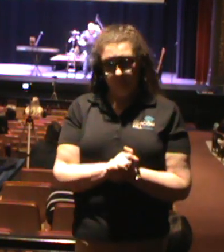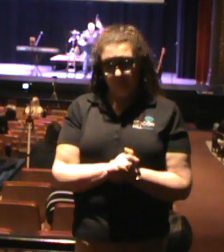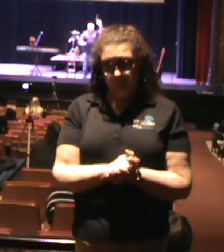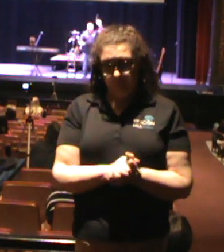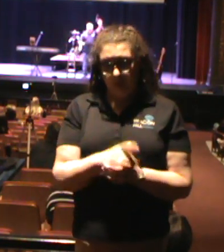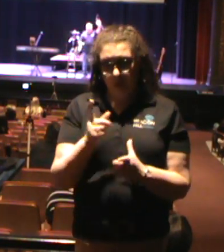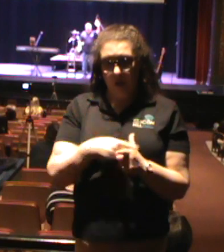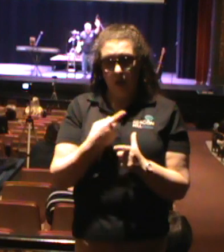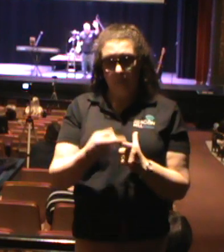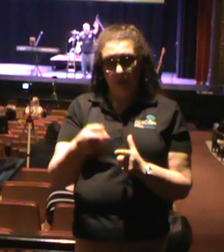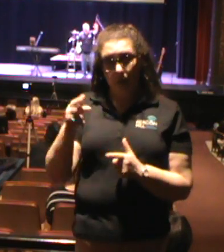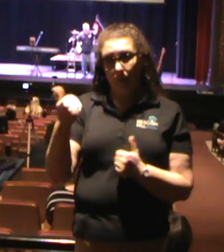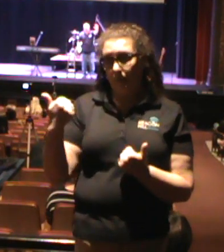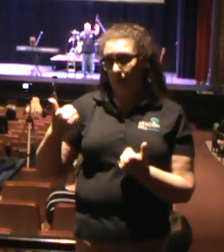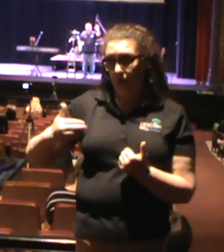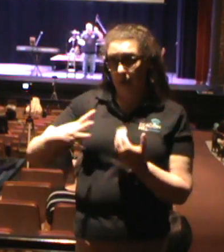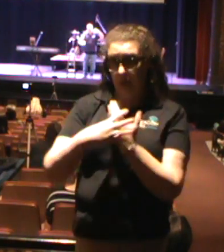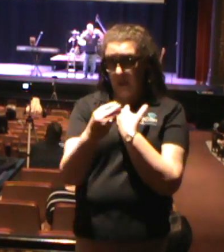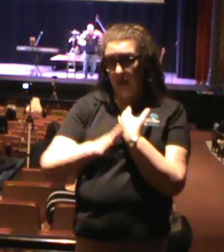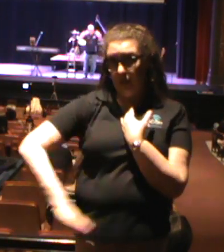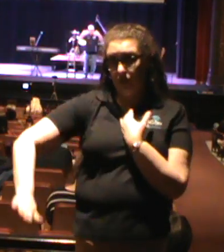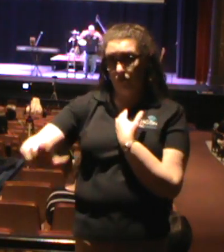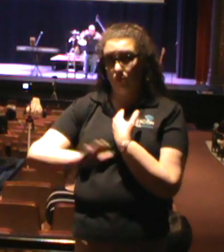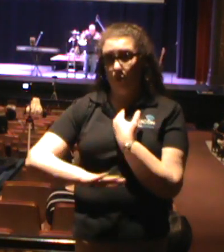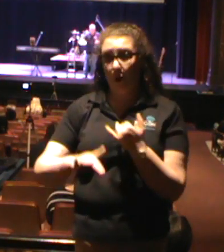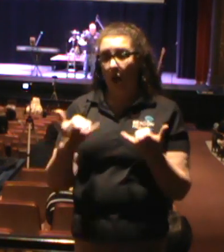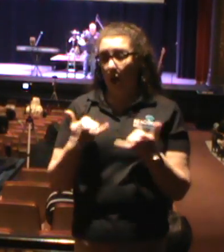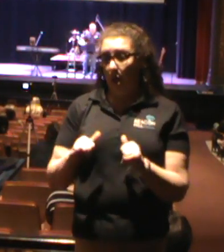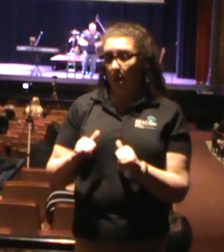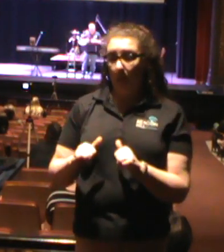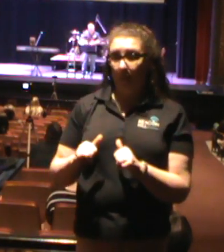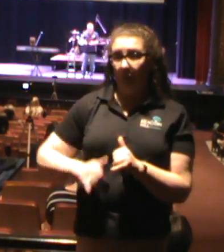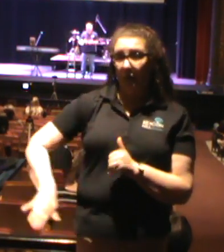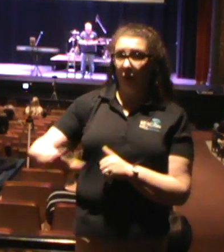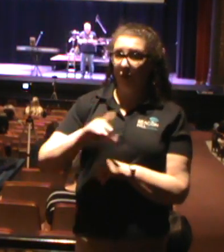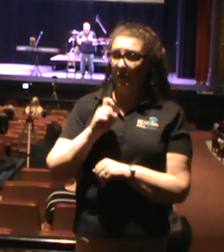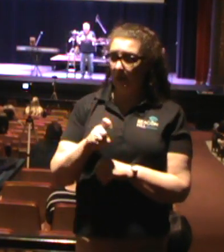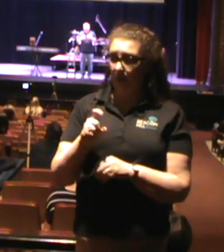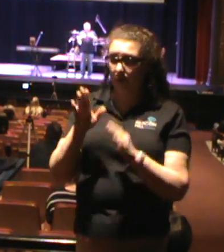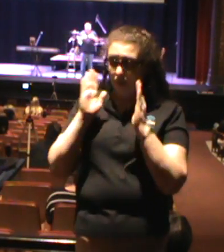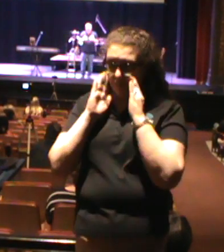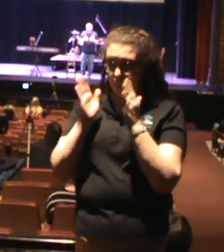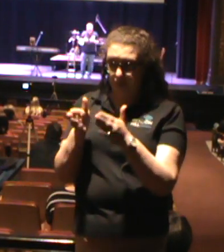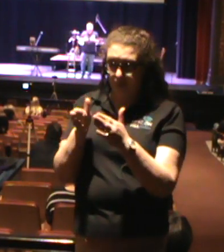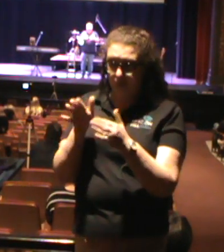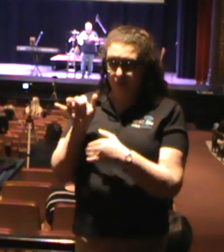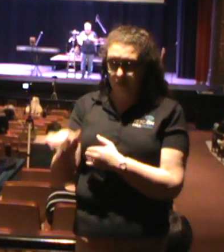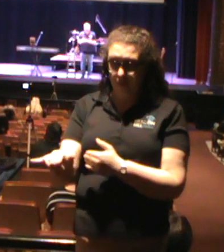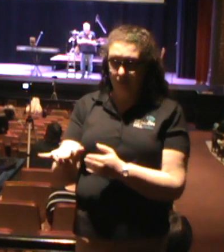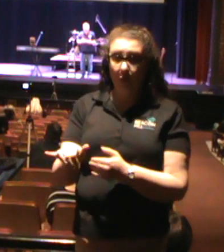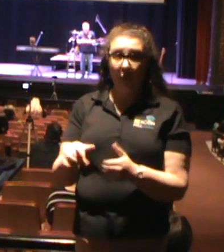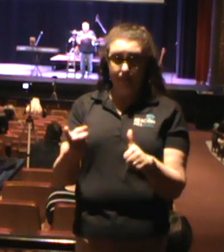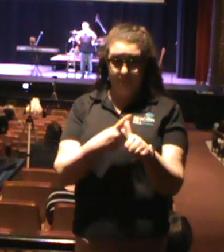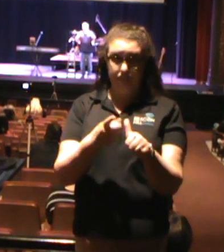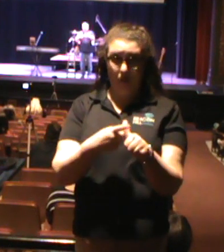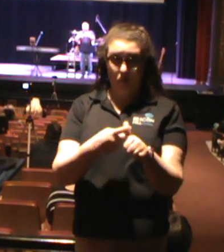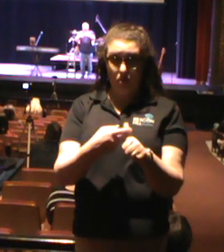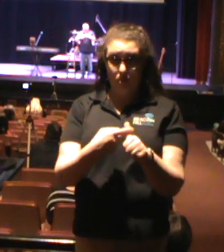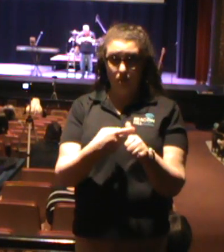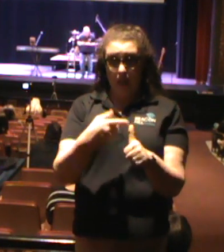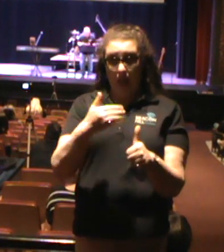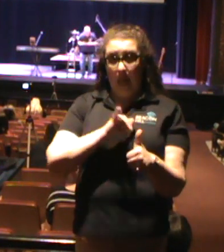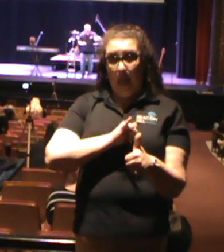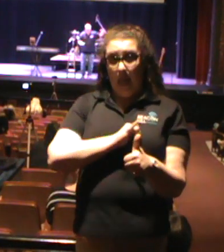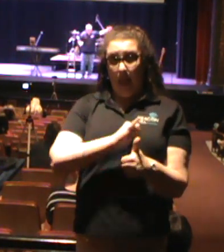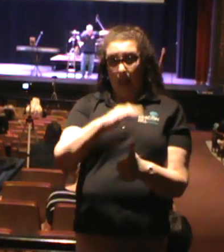about the outdoor playground that we need to take heed to. And the first one is that we, as believers, need